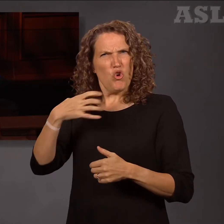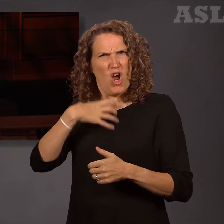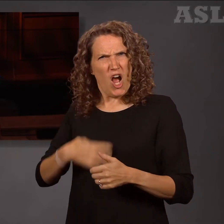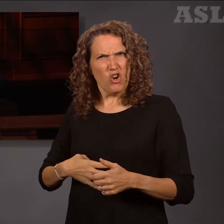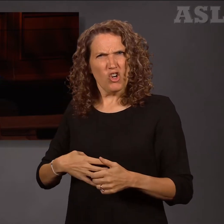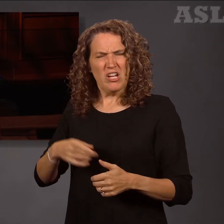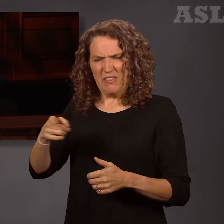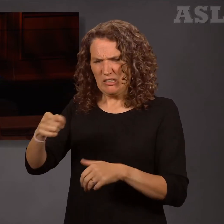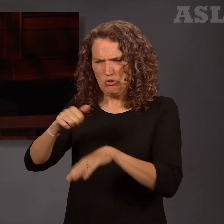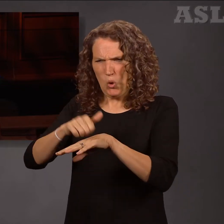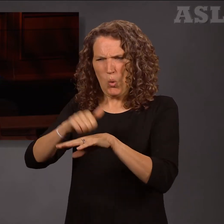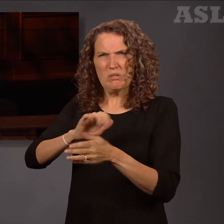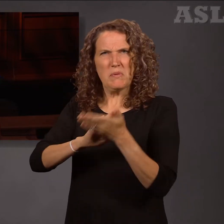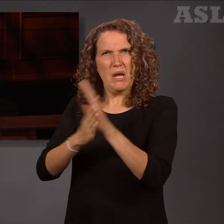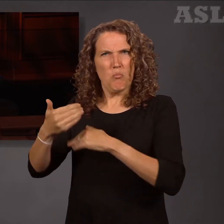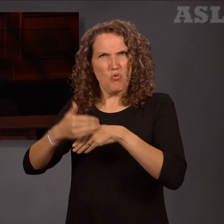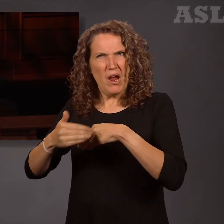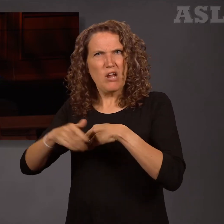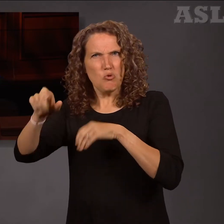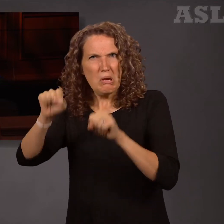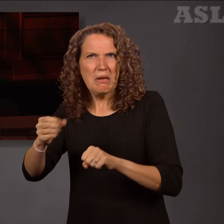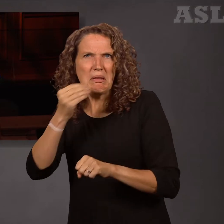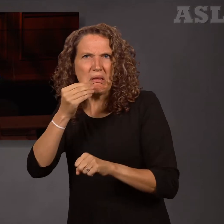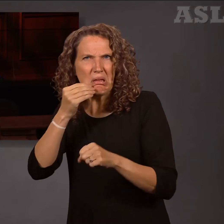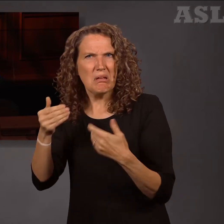hunger from his long fast, the Lord said to him,